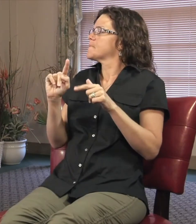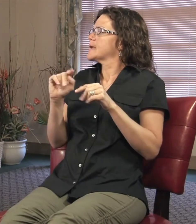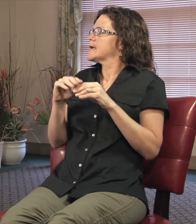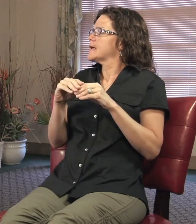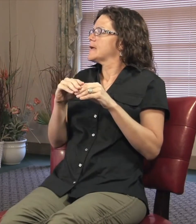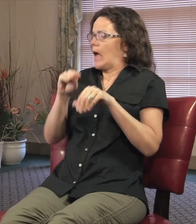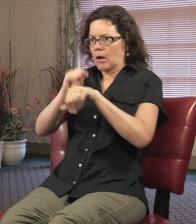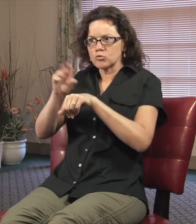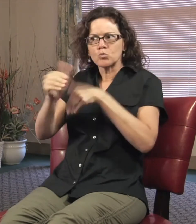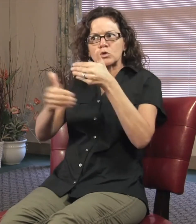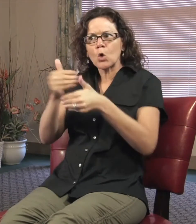It was going really well with the counselor.